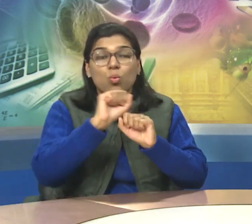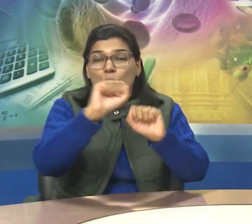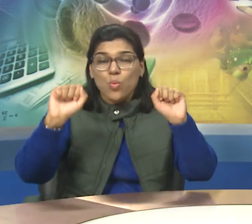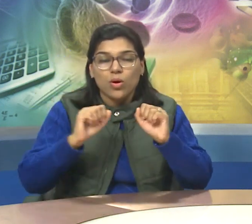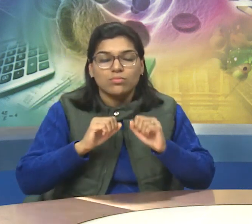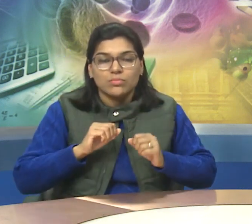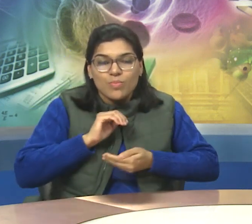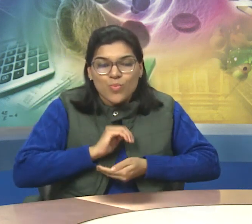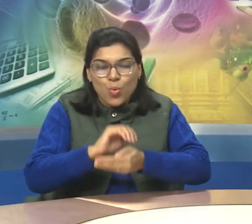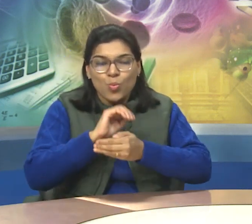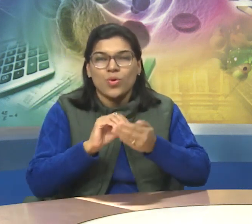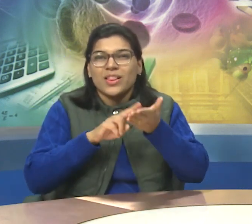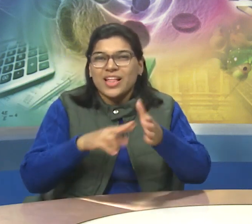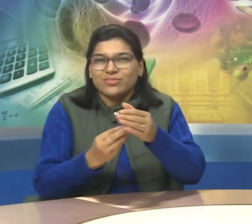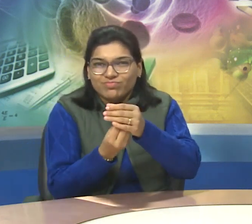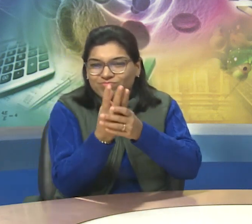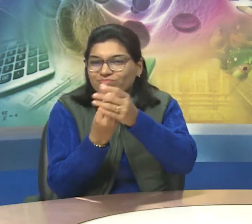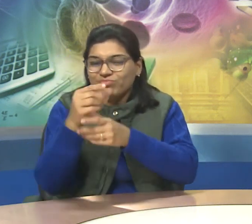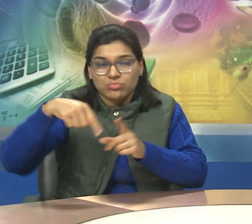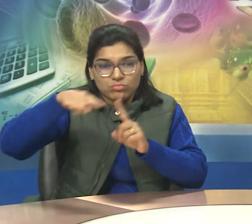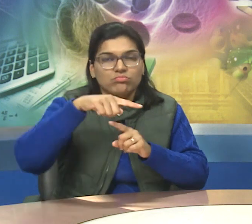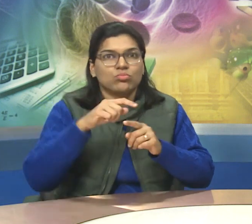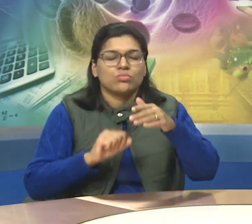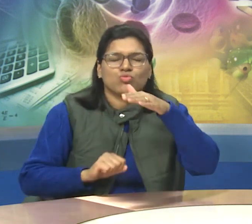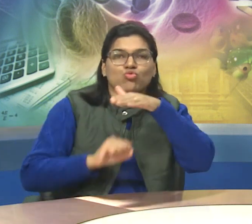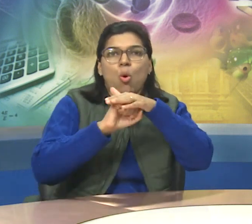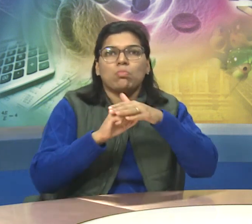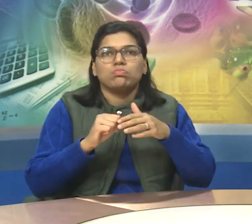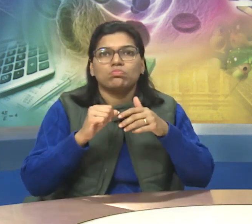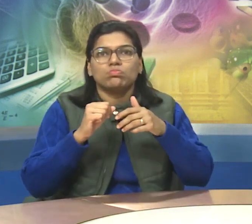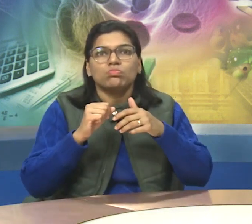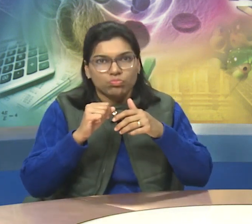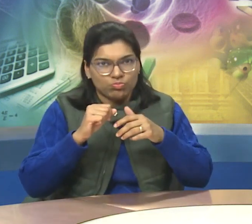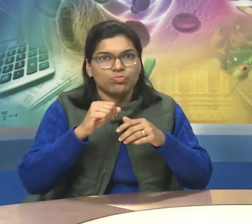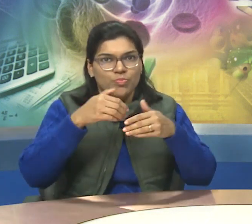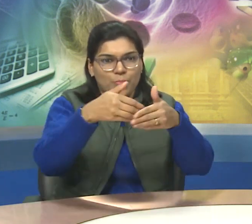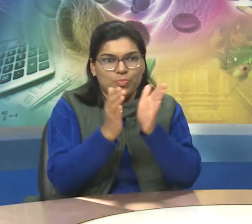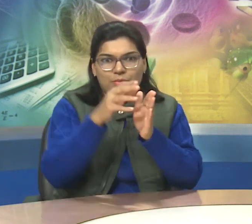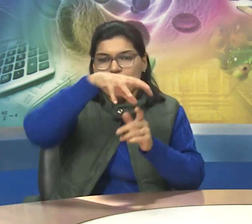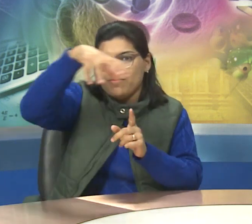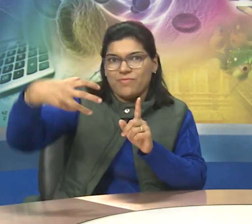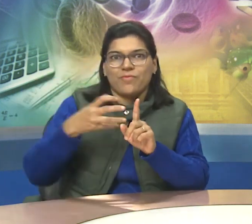A country with such citizens